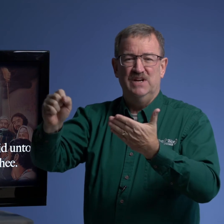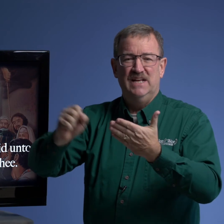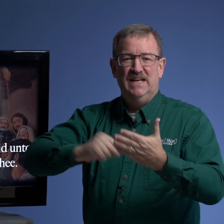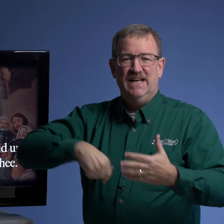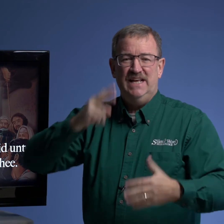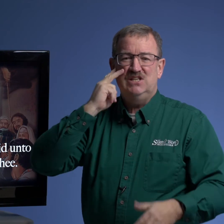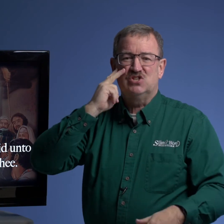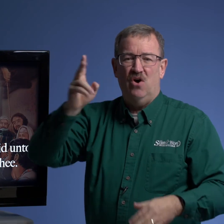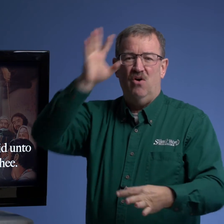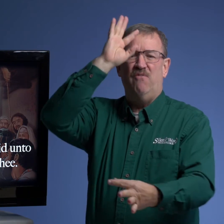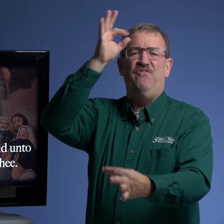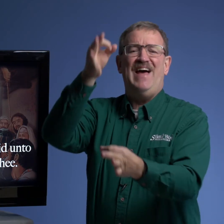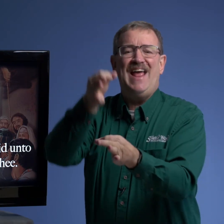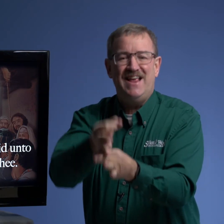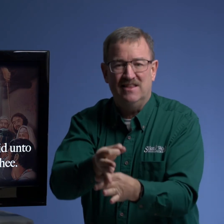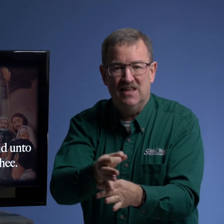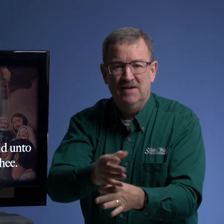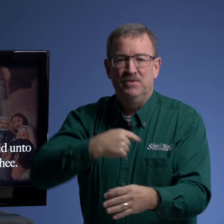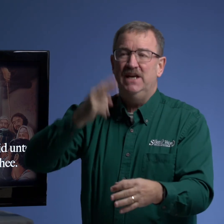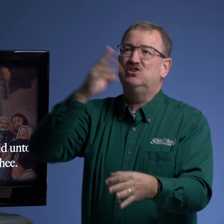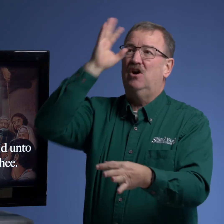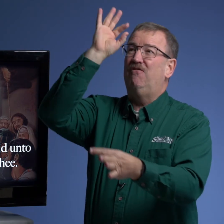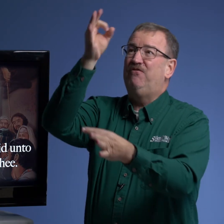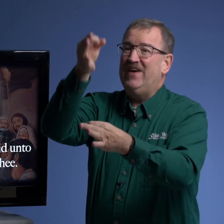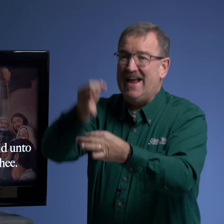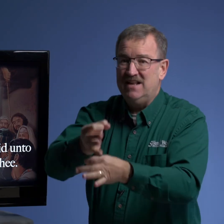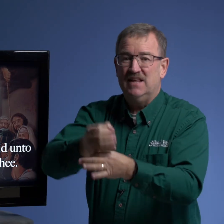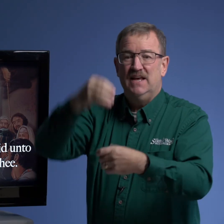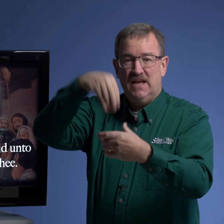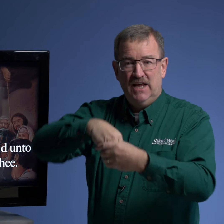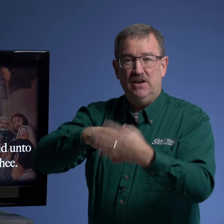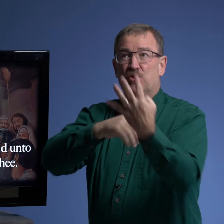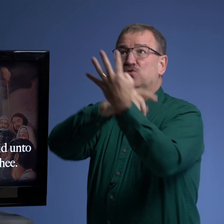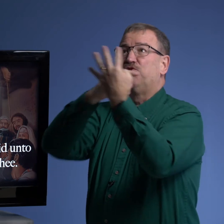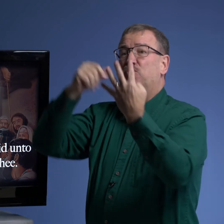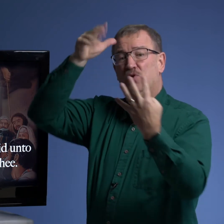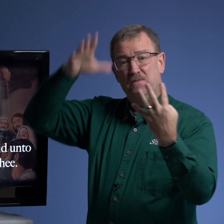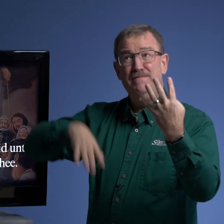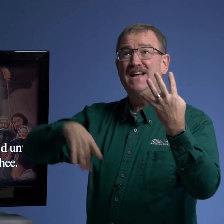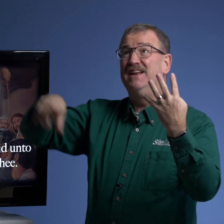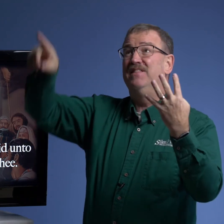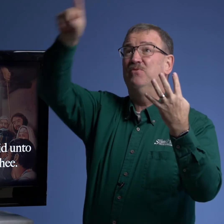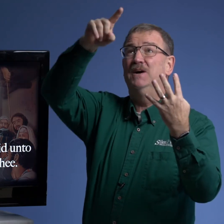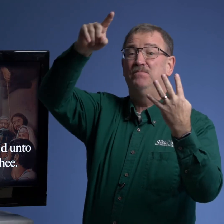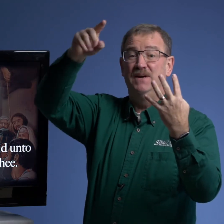he saw faith he saw faith in those four men that were there